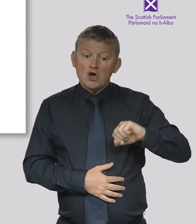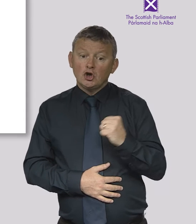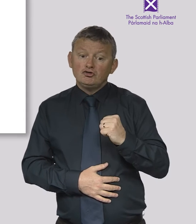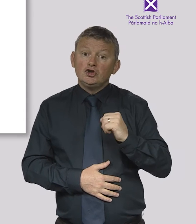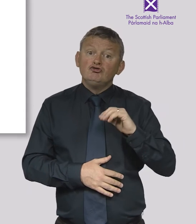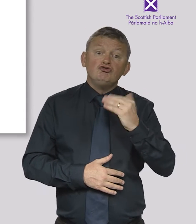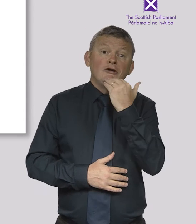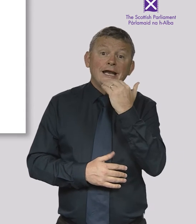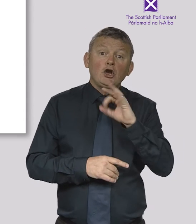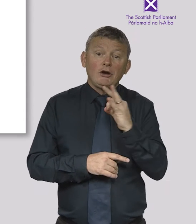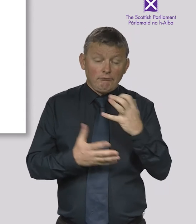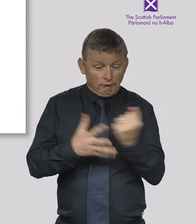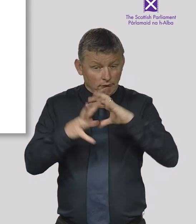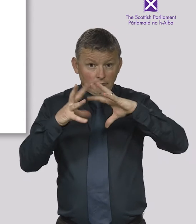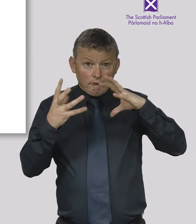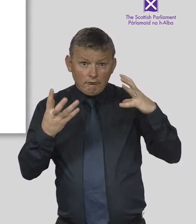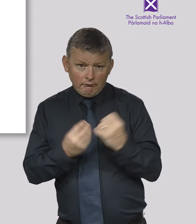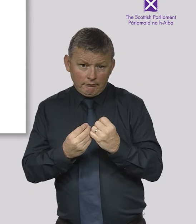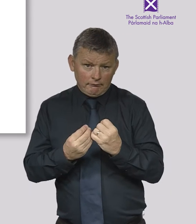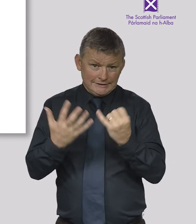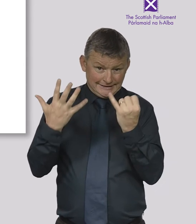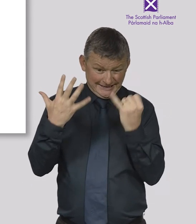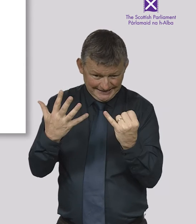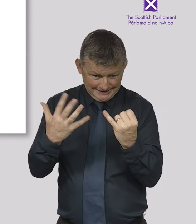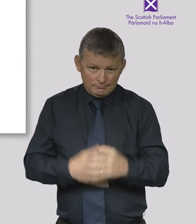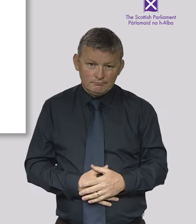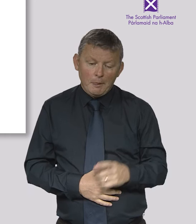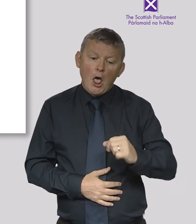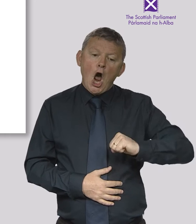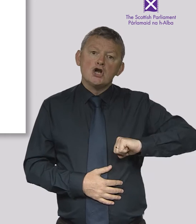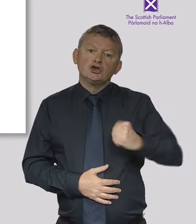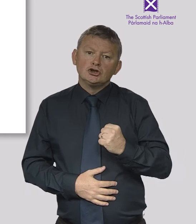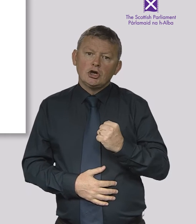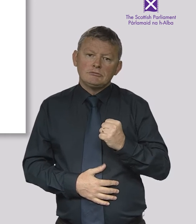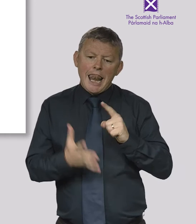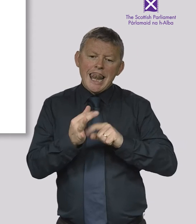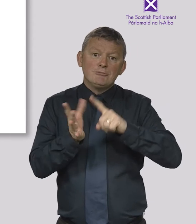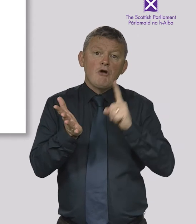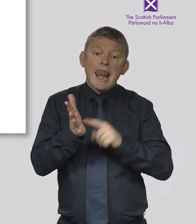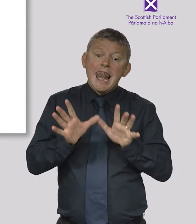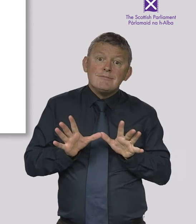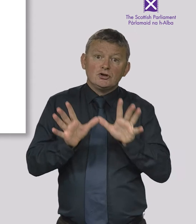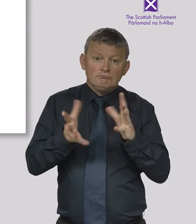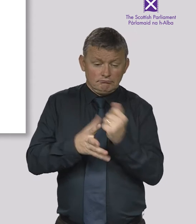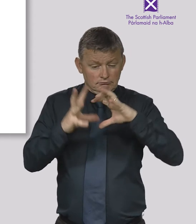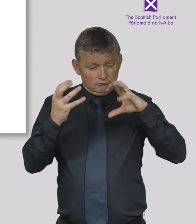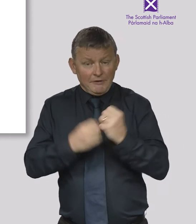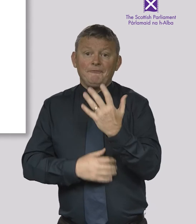Green Party won 6 seats. The Scottish Liberal Democrats won 5 seats.